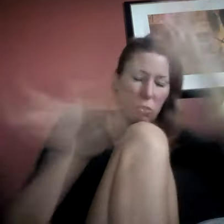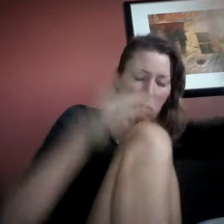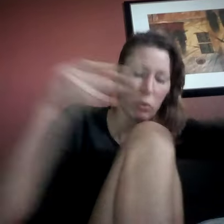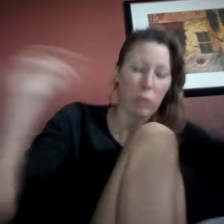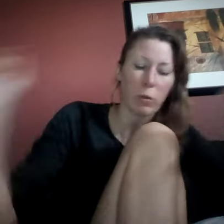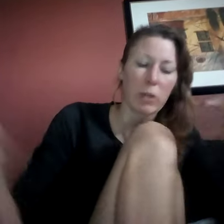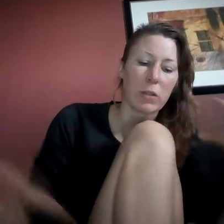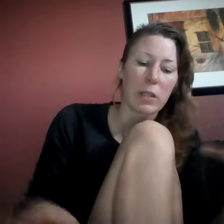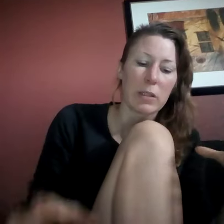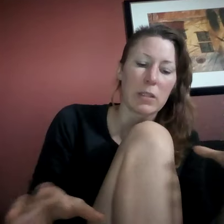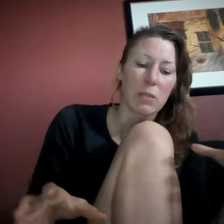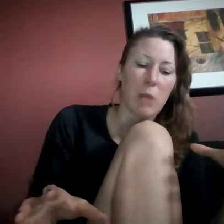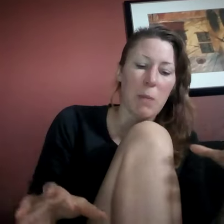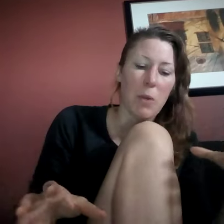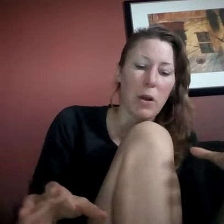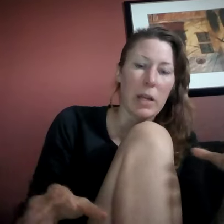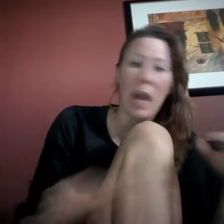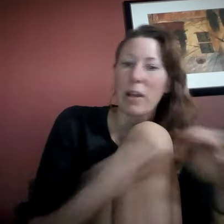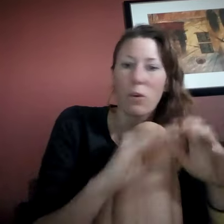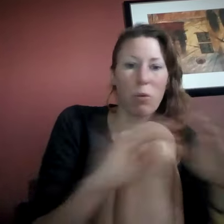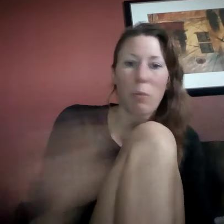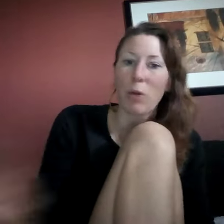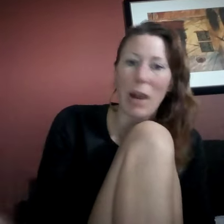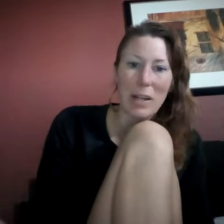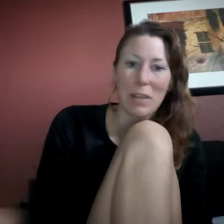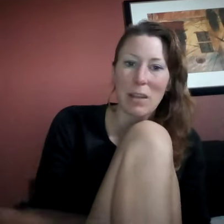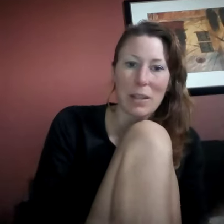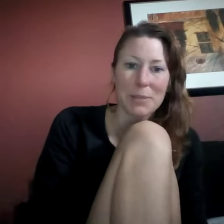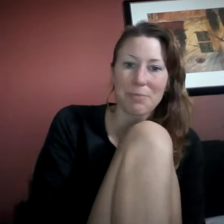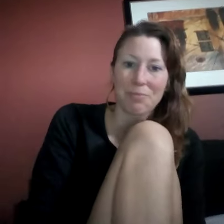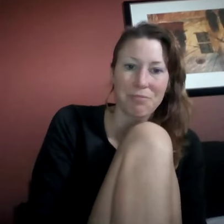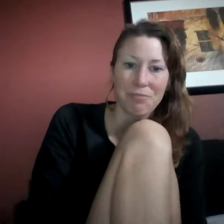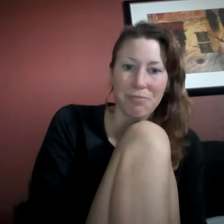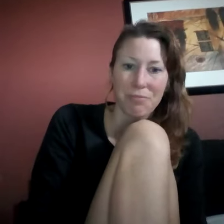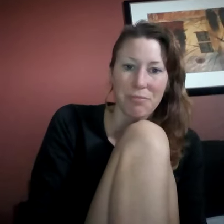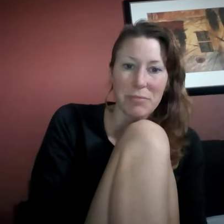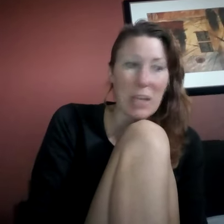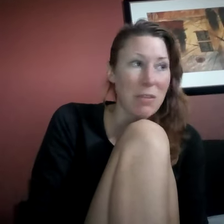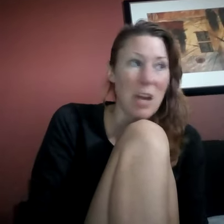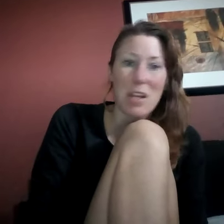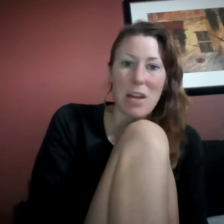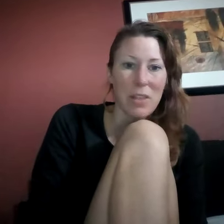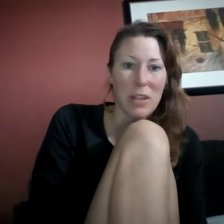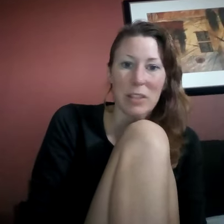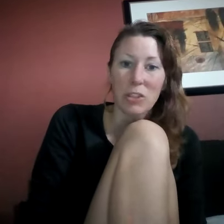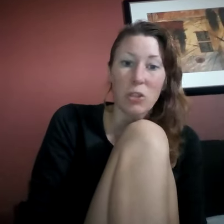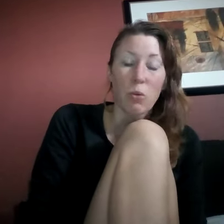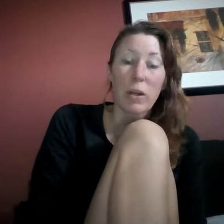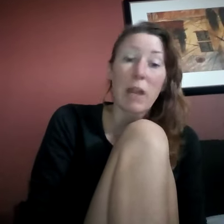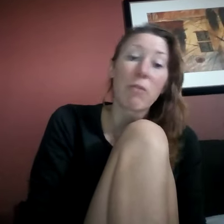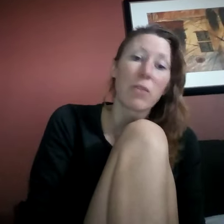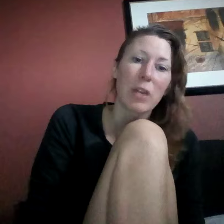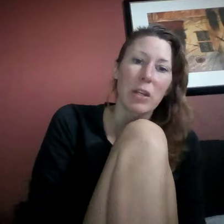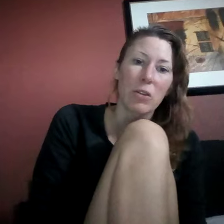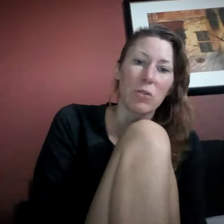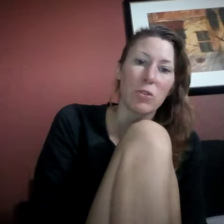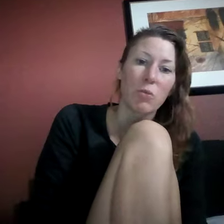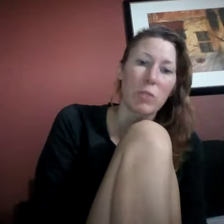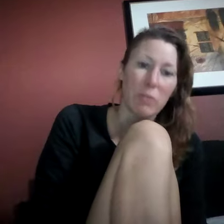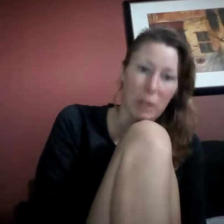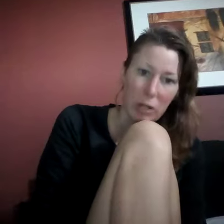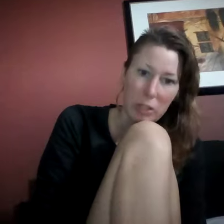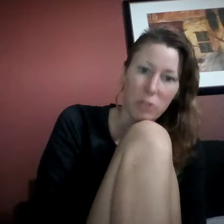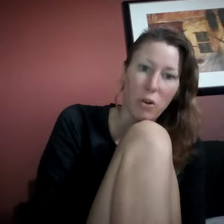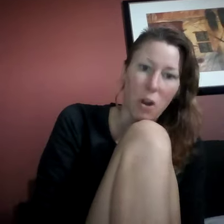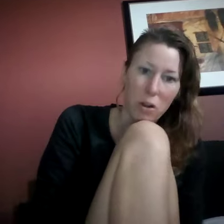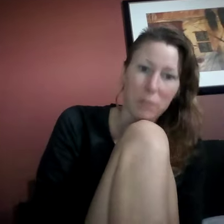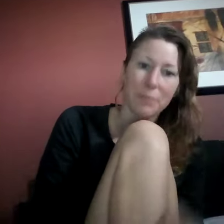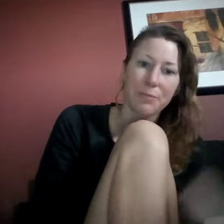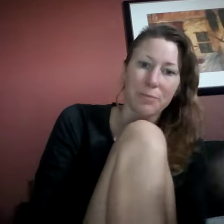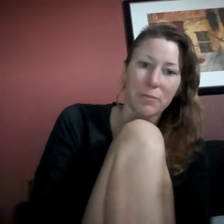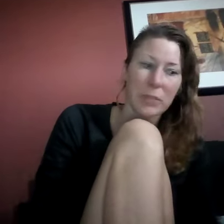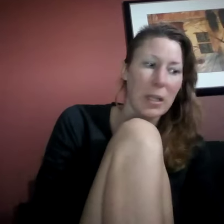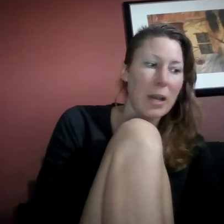doing weird things to my body, I don't remember anything. I've got nothing. So whatever they used was very strong. Okay.